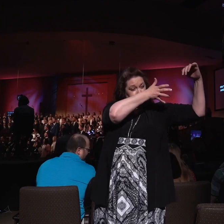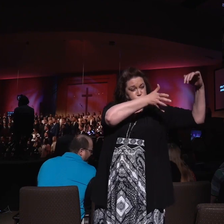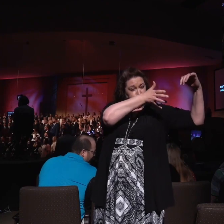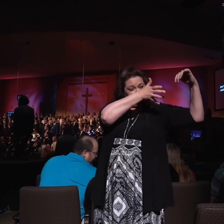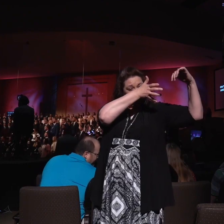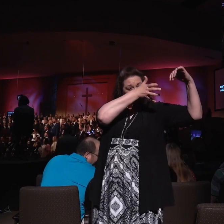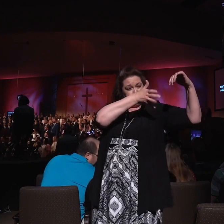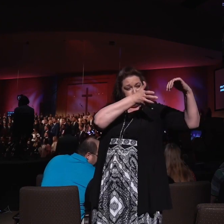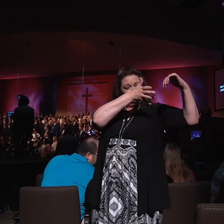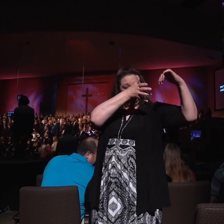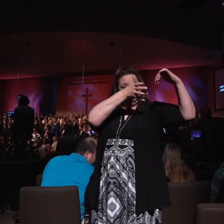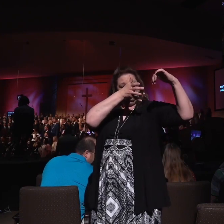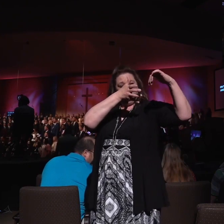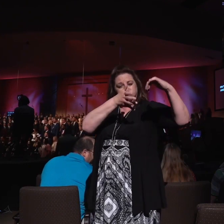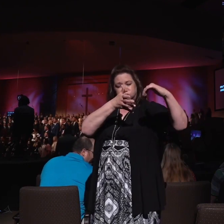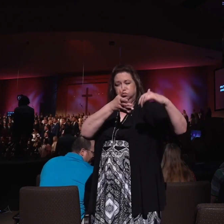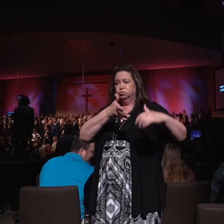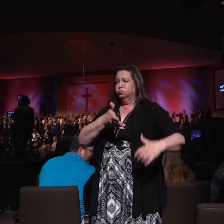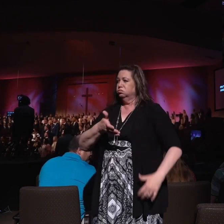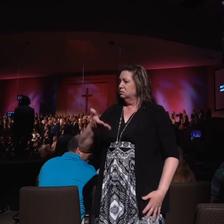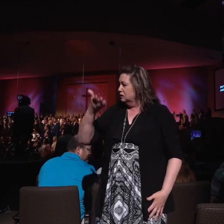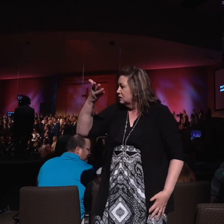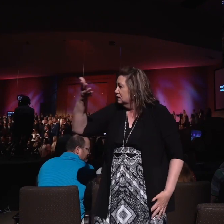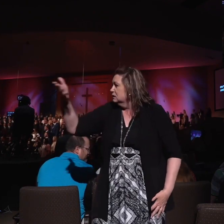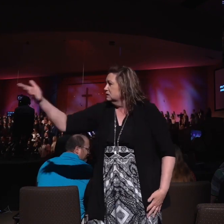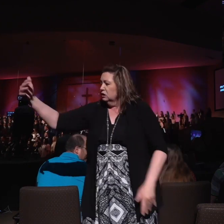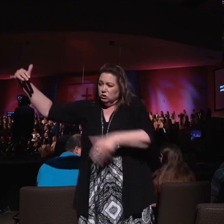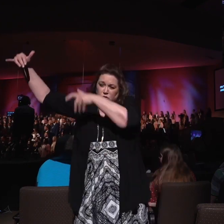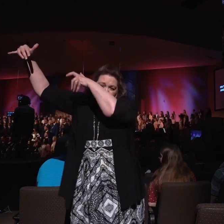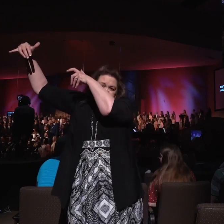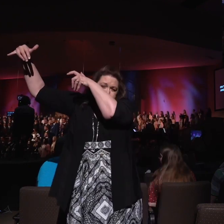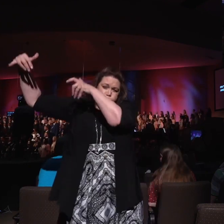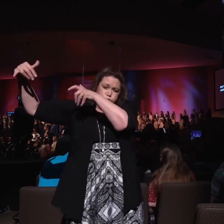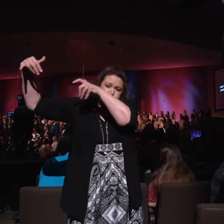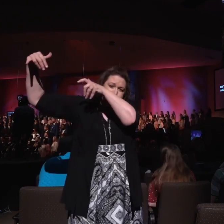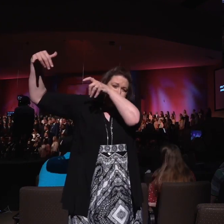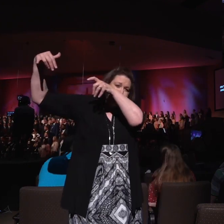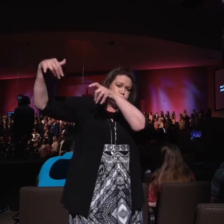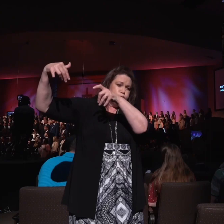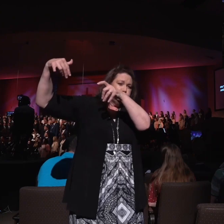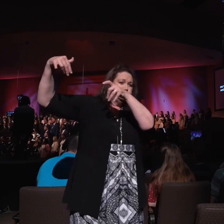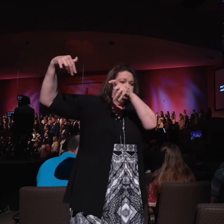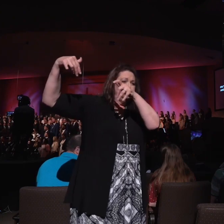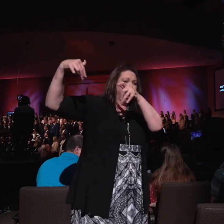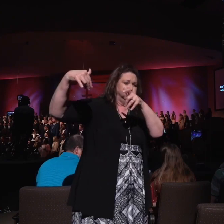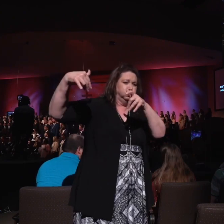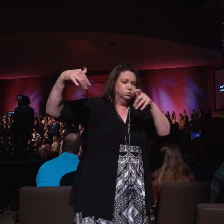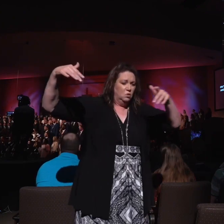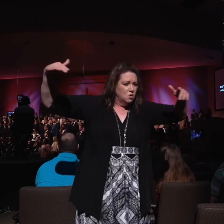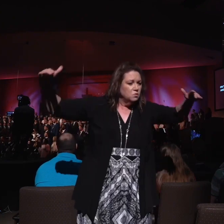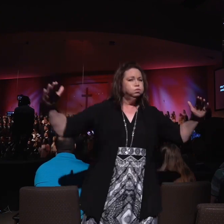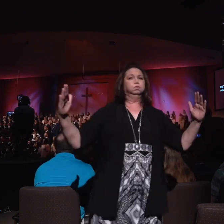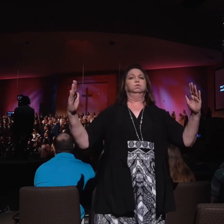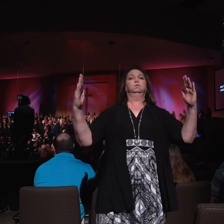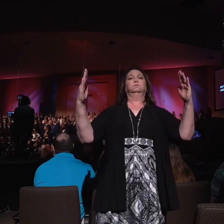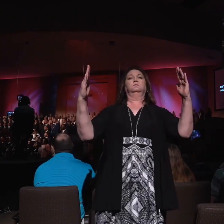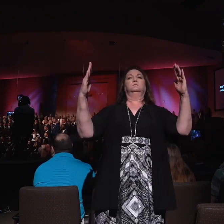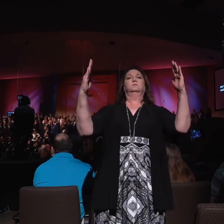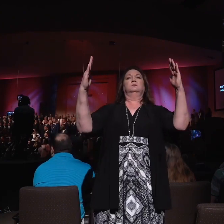And the peace of all brothers here